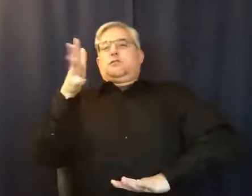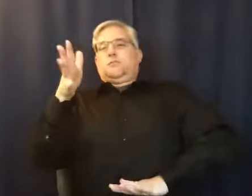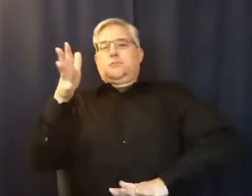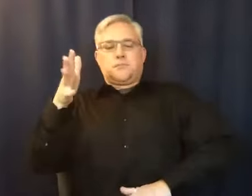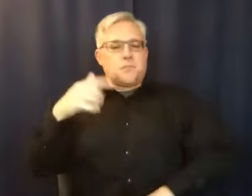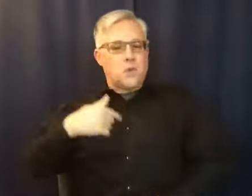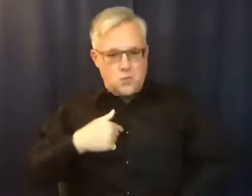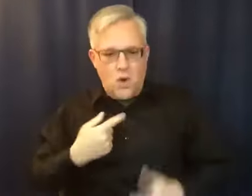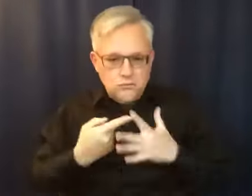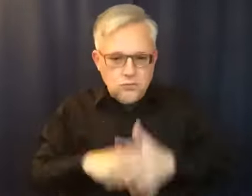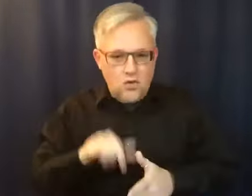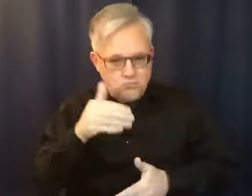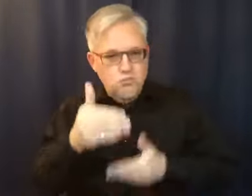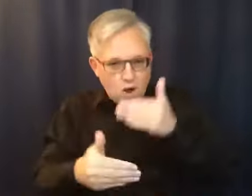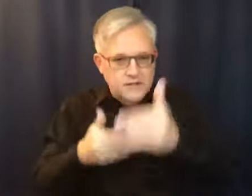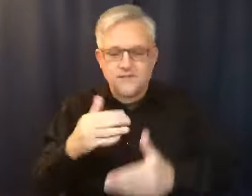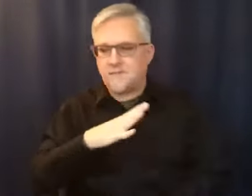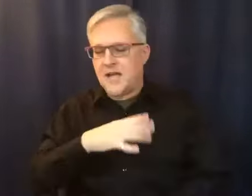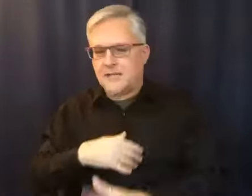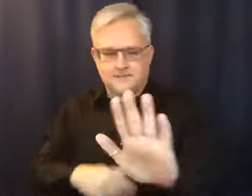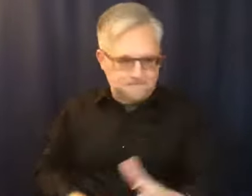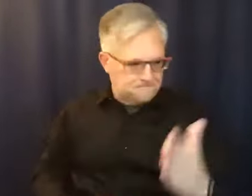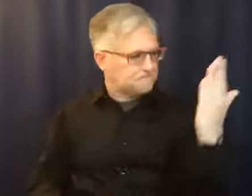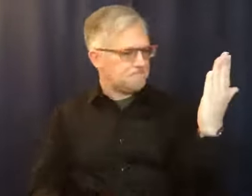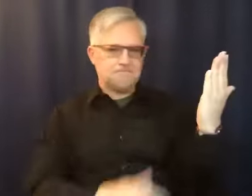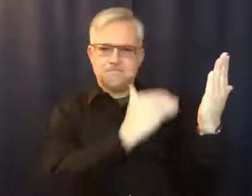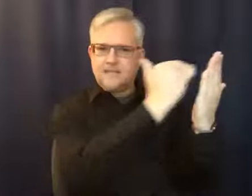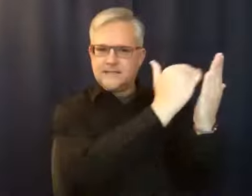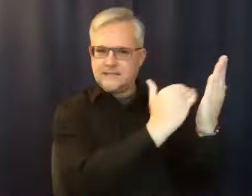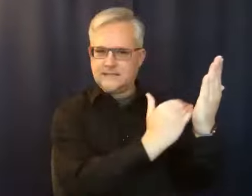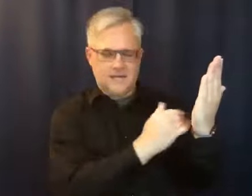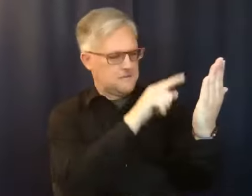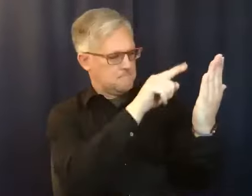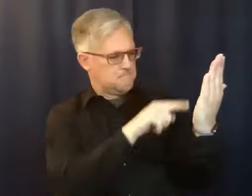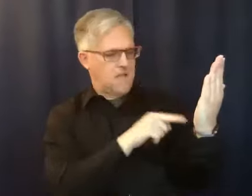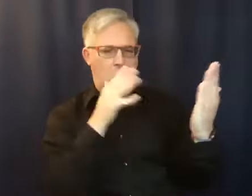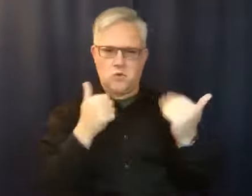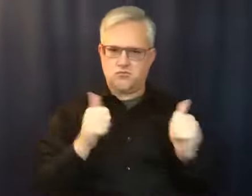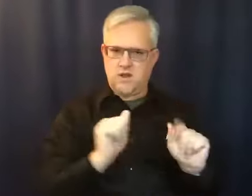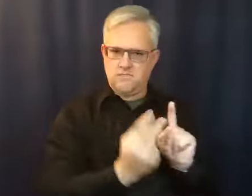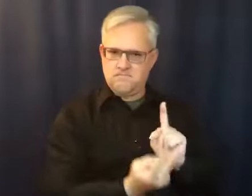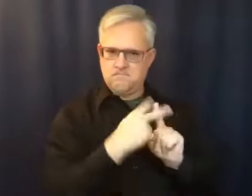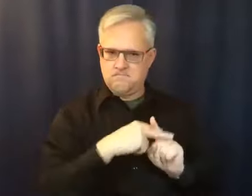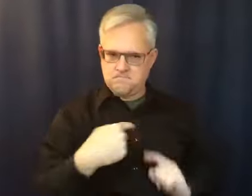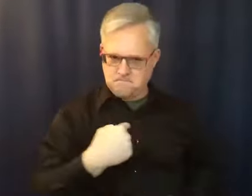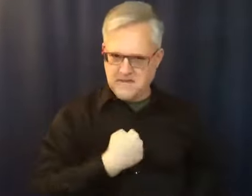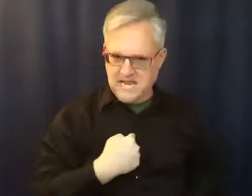okay, I'll look at these steps. And I'm going to look at them in relationship to me. And I looked at myself and realized that